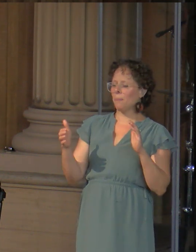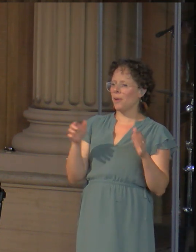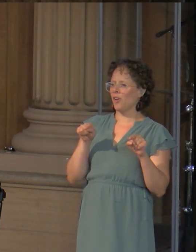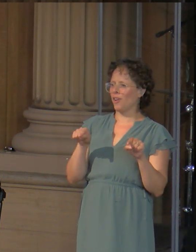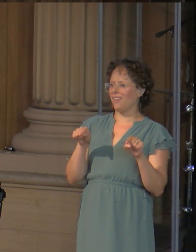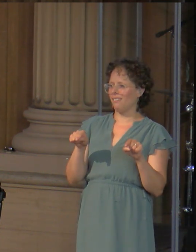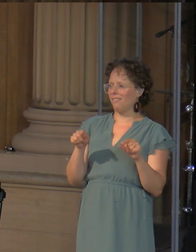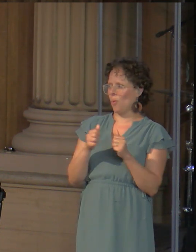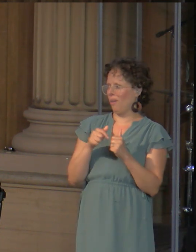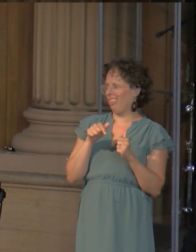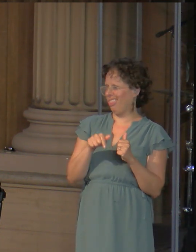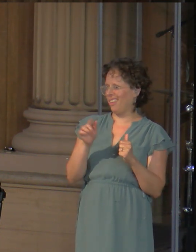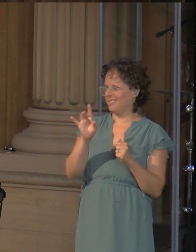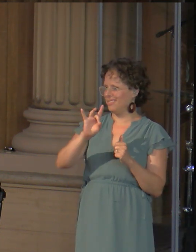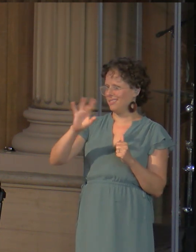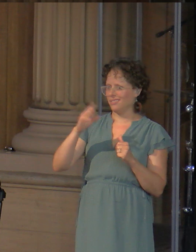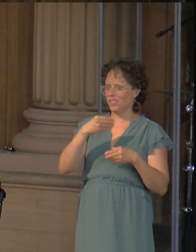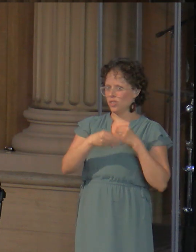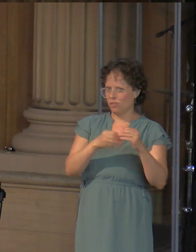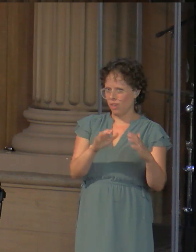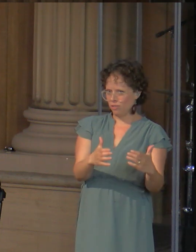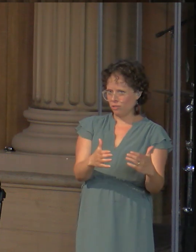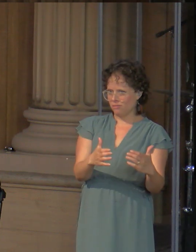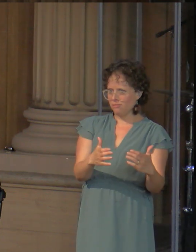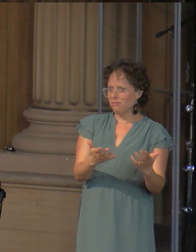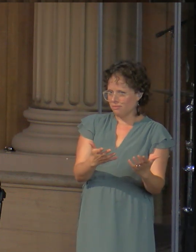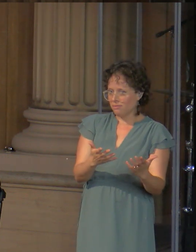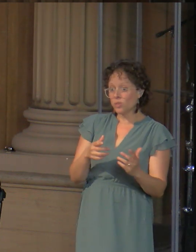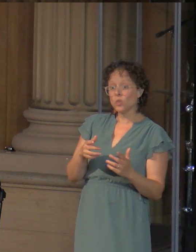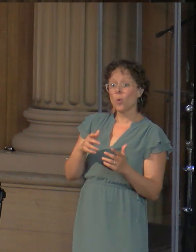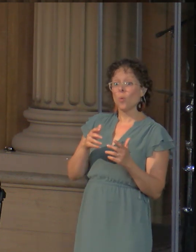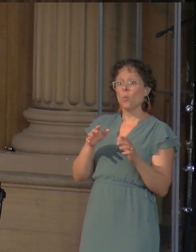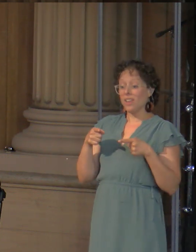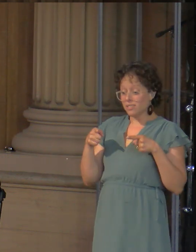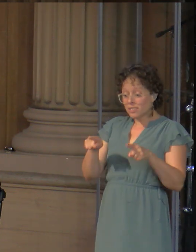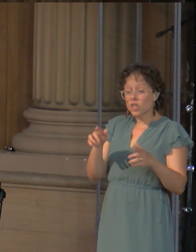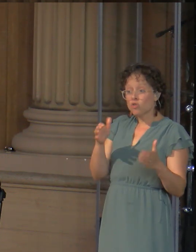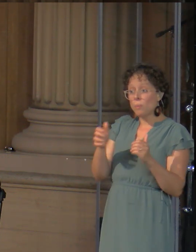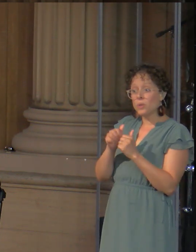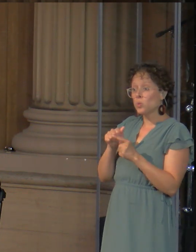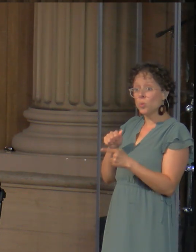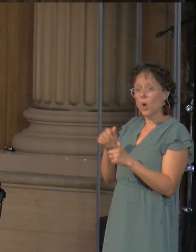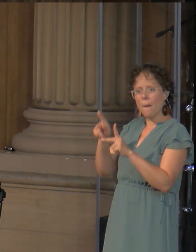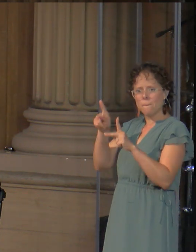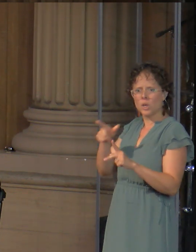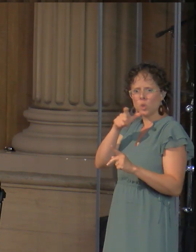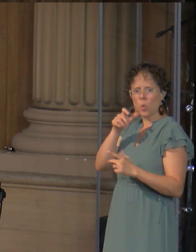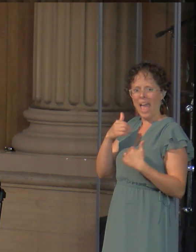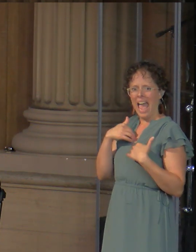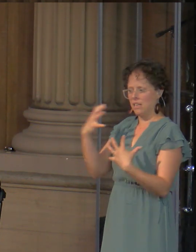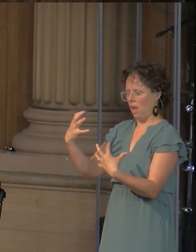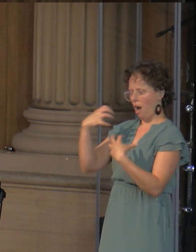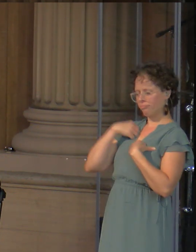person with all kinds of problems, possessed by a demon, and then the demon gets cast out, and that person's life gets put in order.